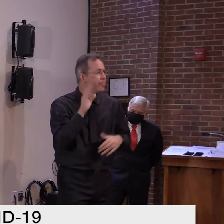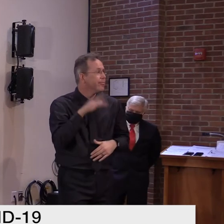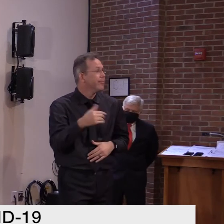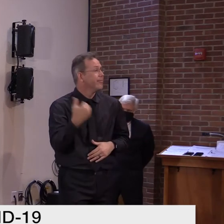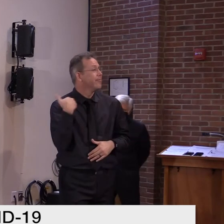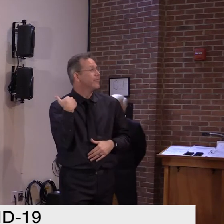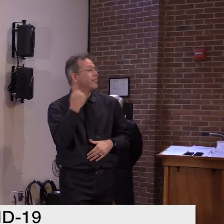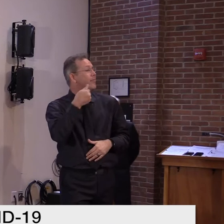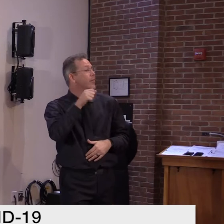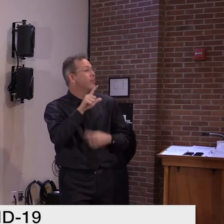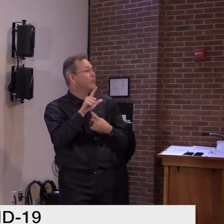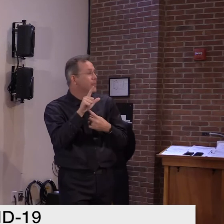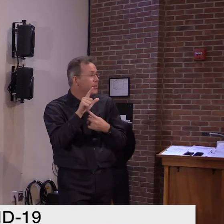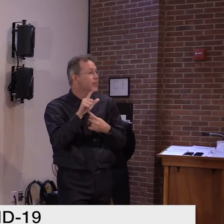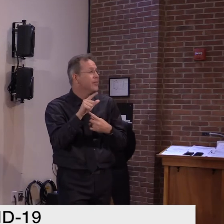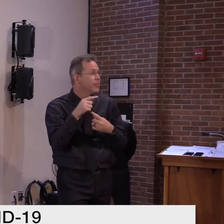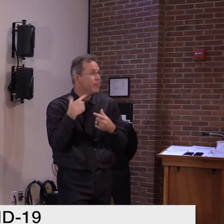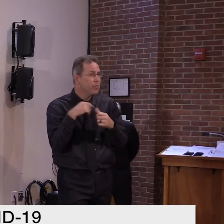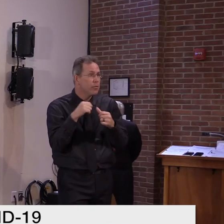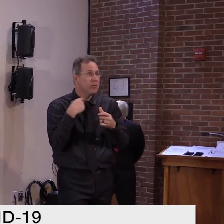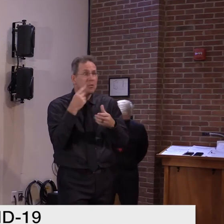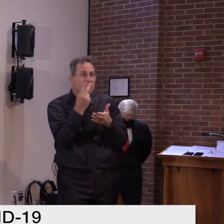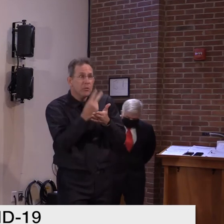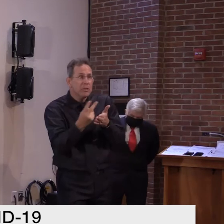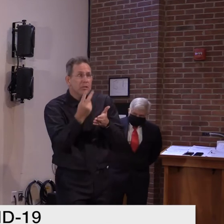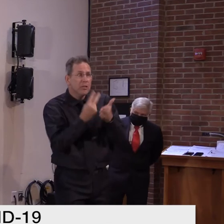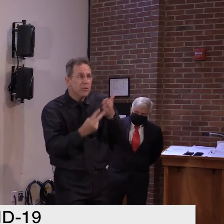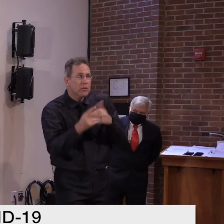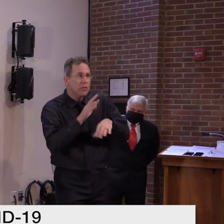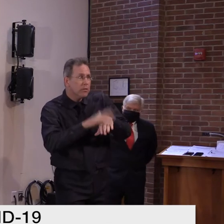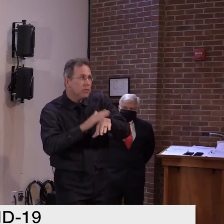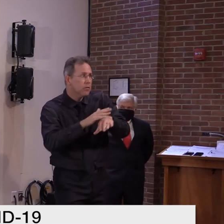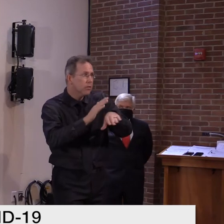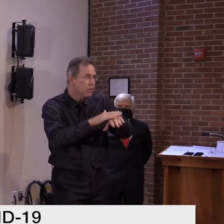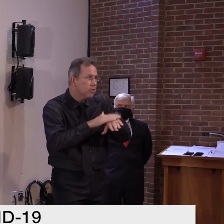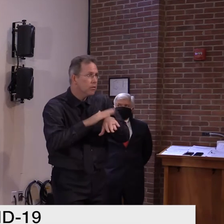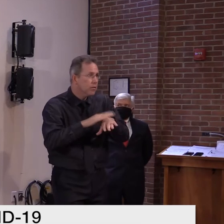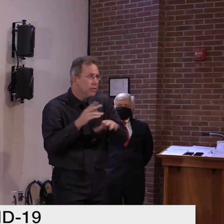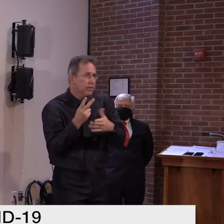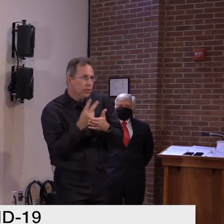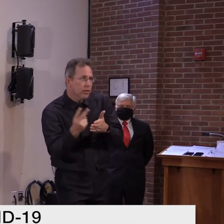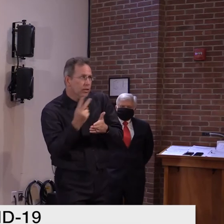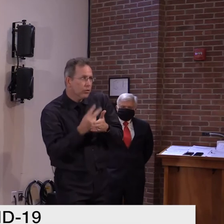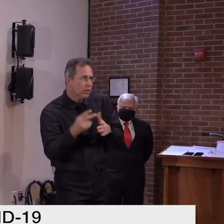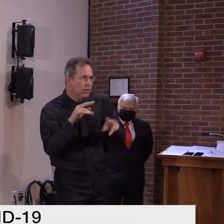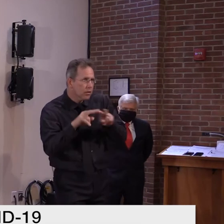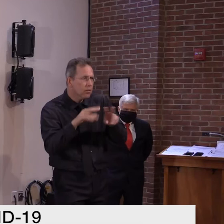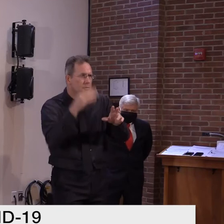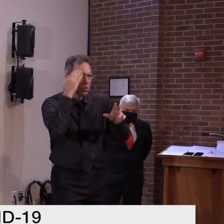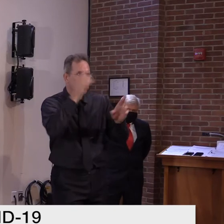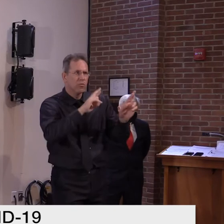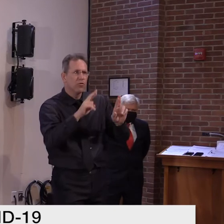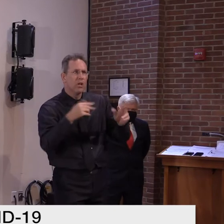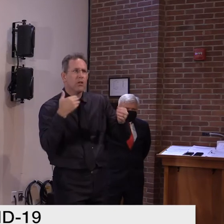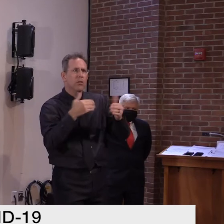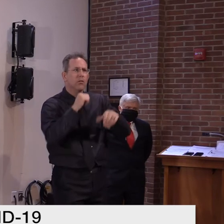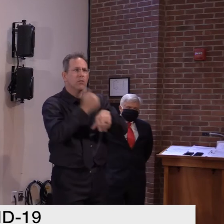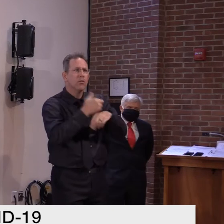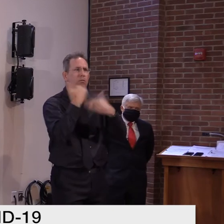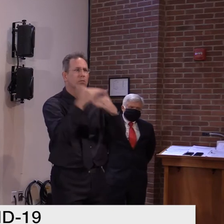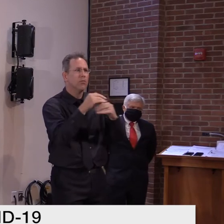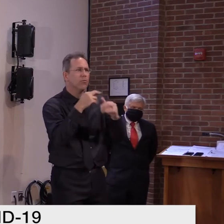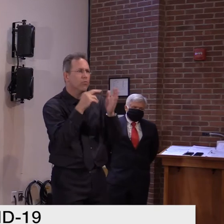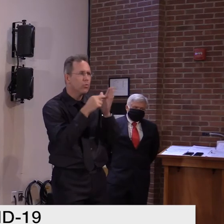and so, again, setting your expectations realistically but not feeling that, oh, Thanksgiving will come and